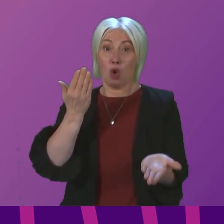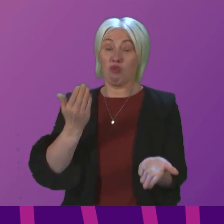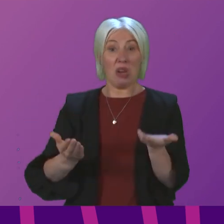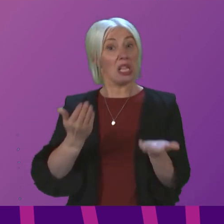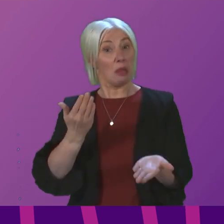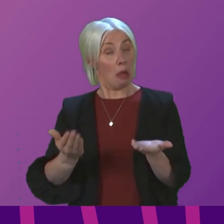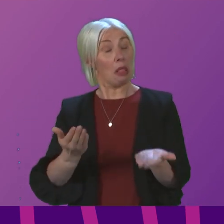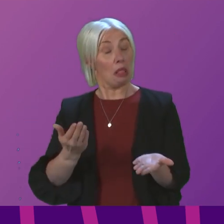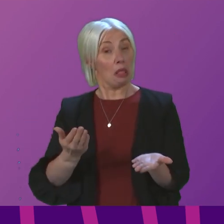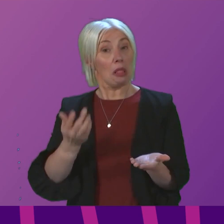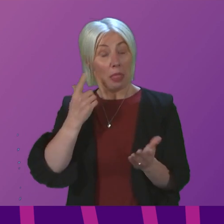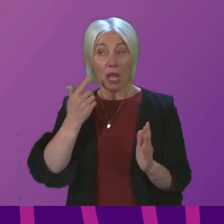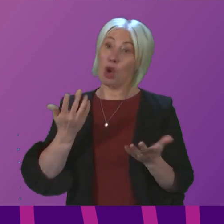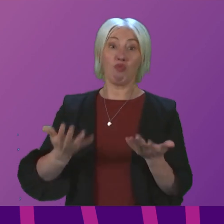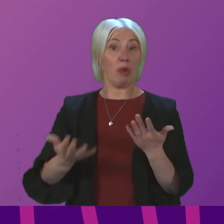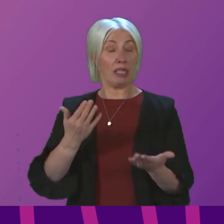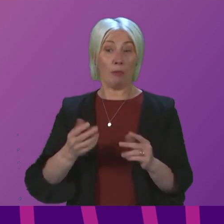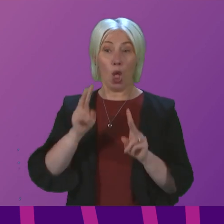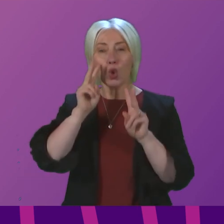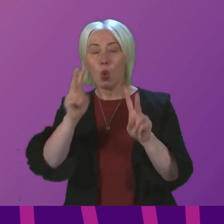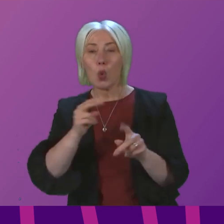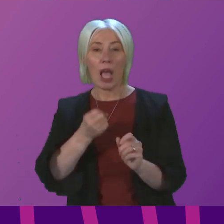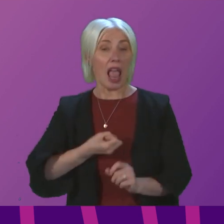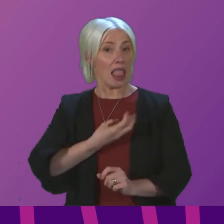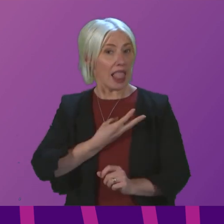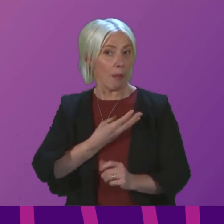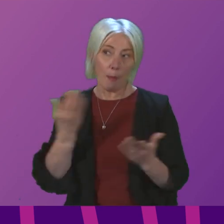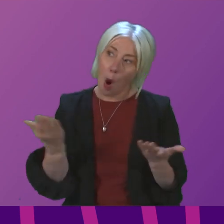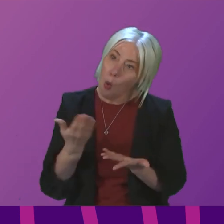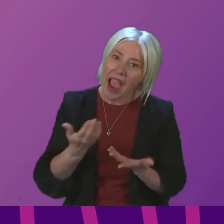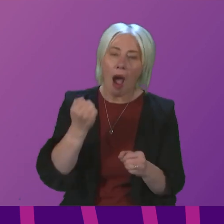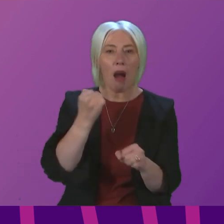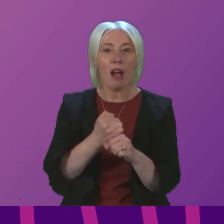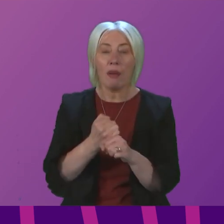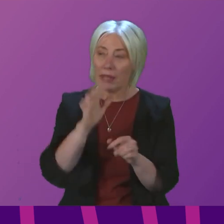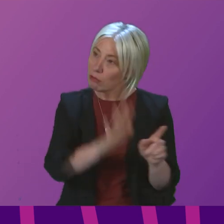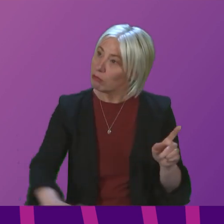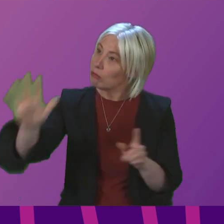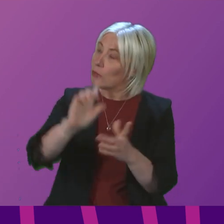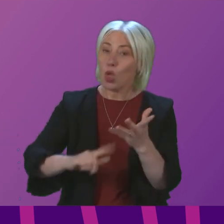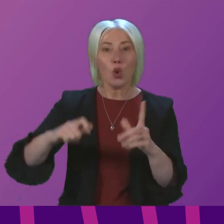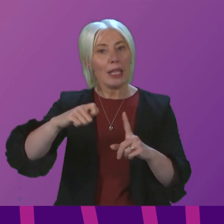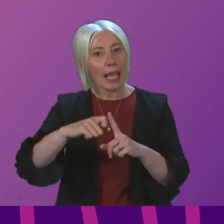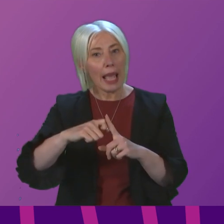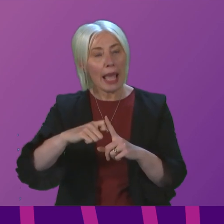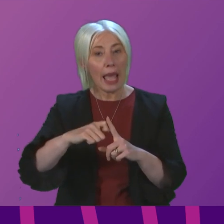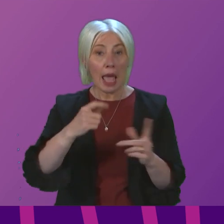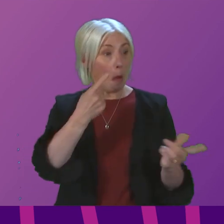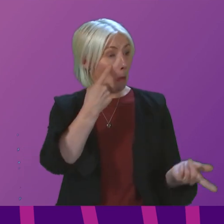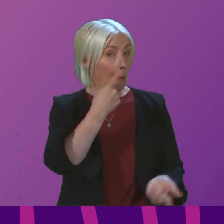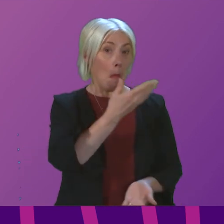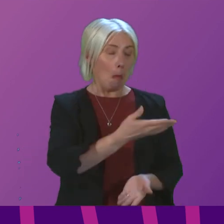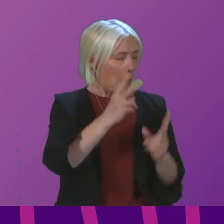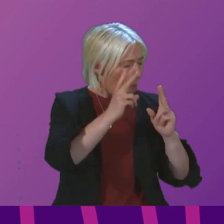perfectly reasonable to look at where Labour is in government in the UK and put that to some